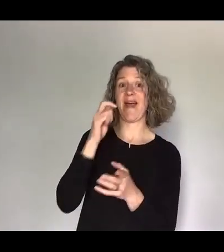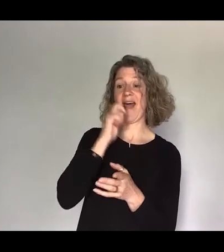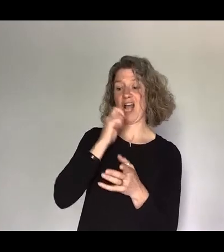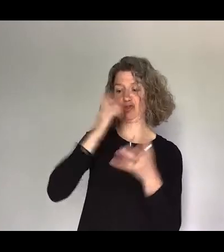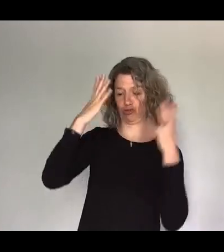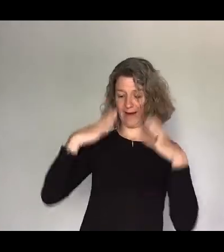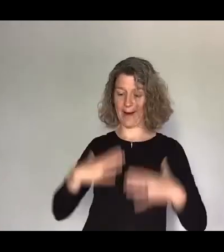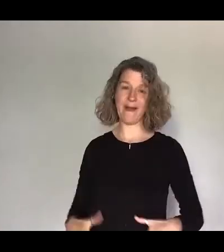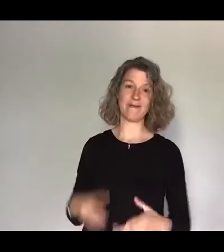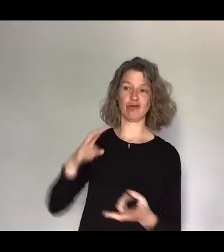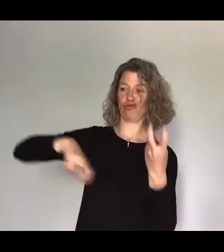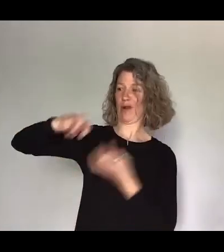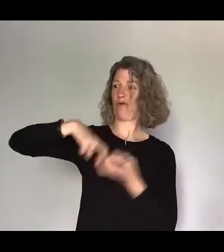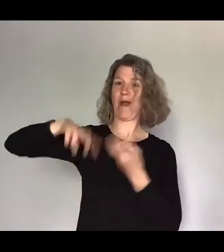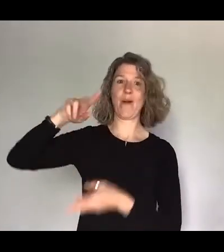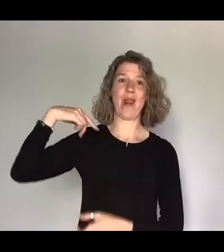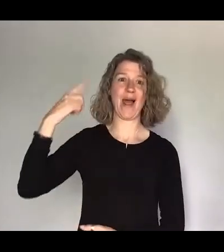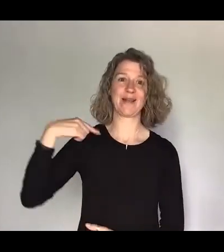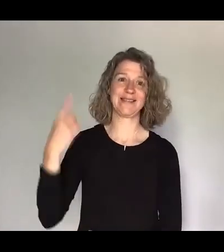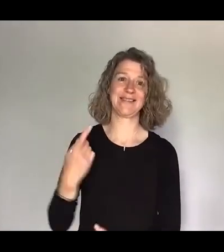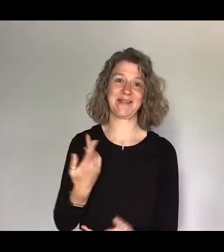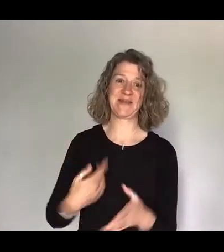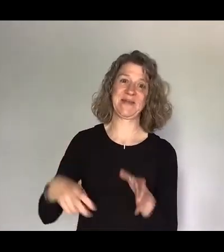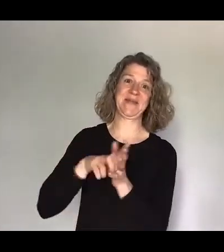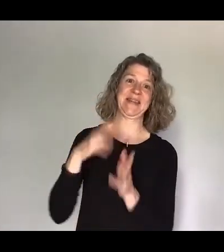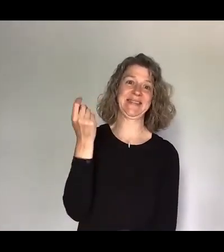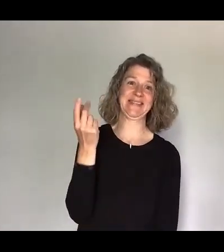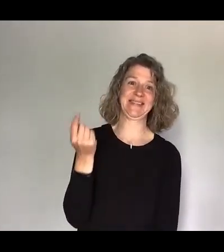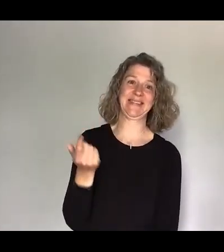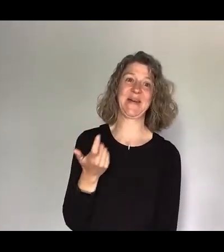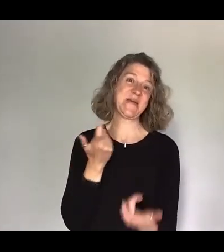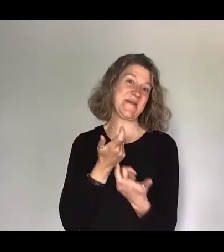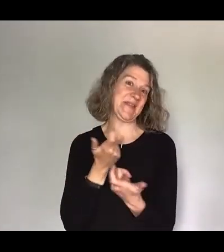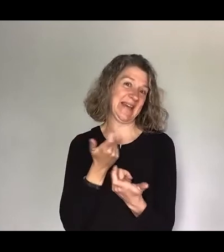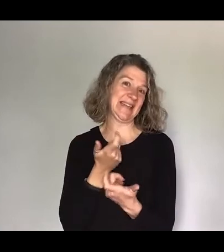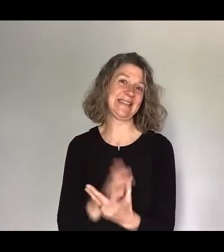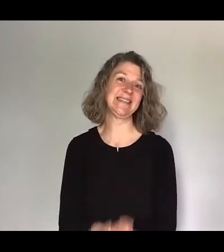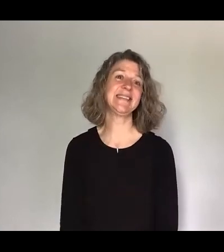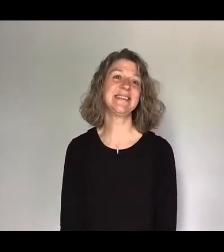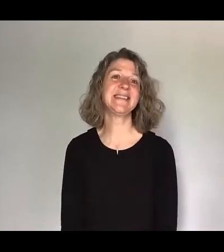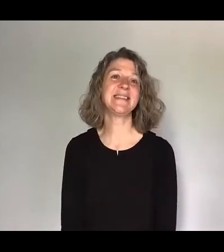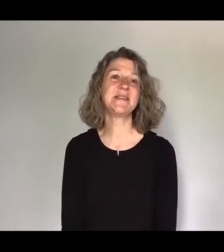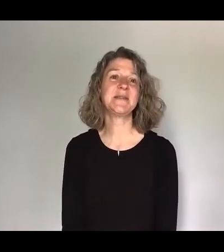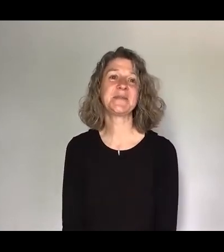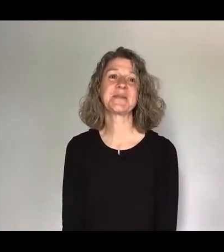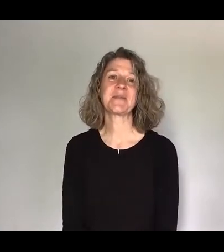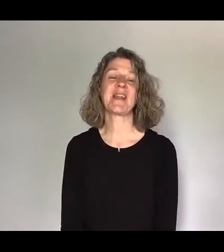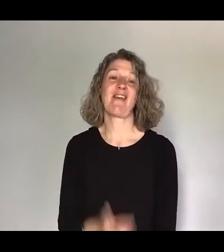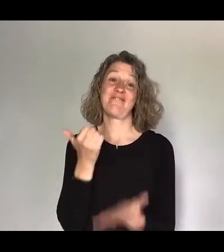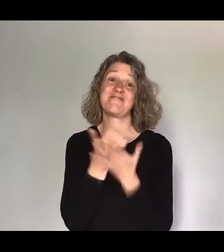ran around London. We got into a taxi. was so much fun. People took photos of by the Big Ben. It was great fun. Because we're having